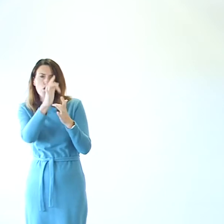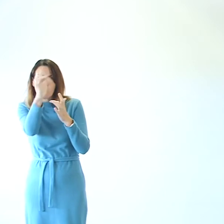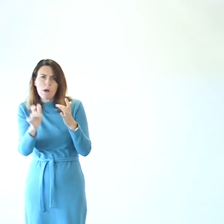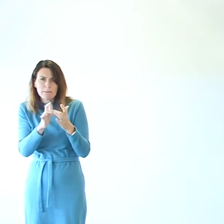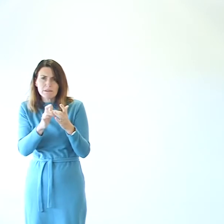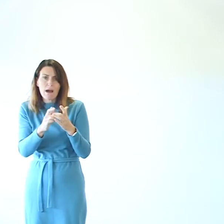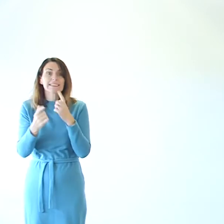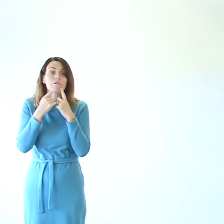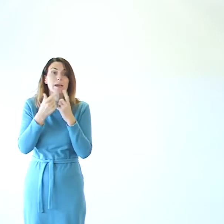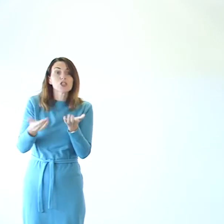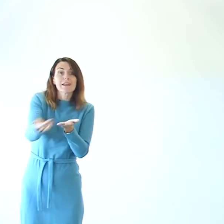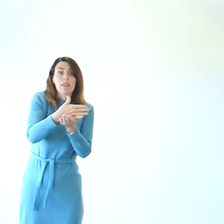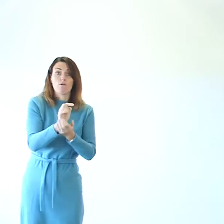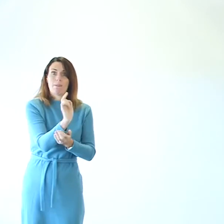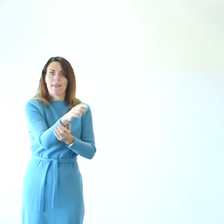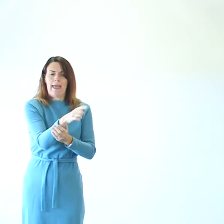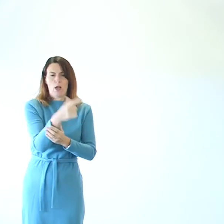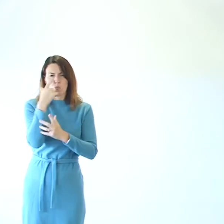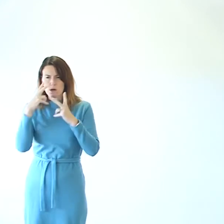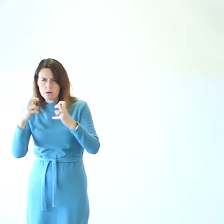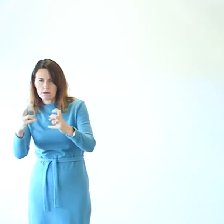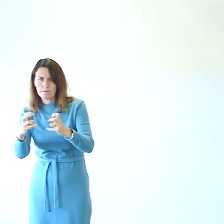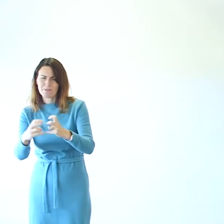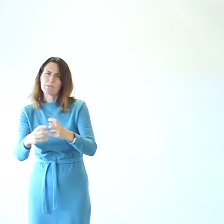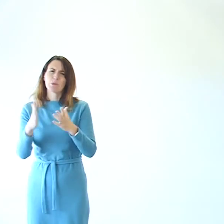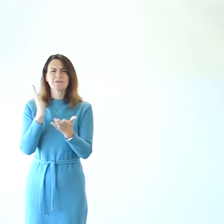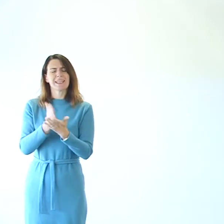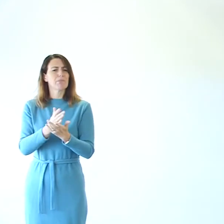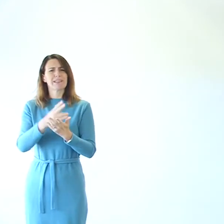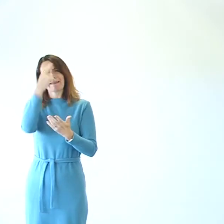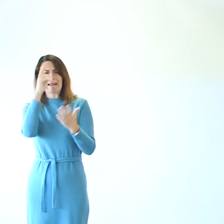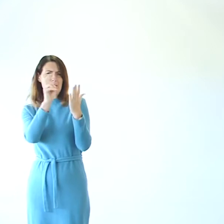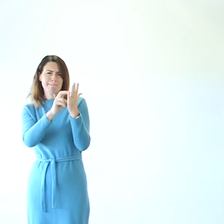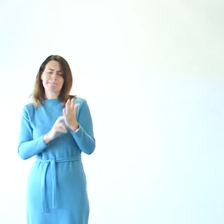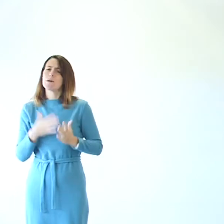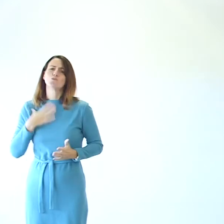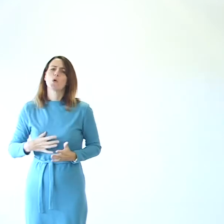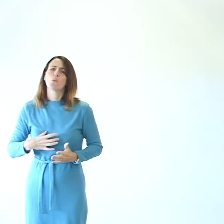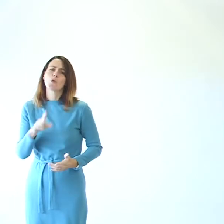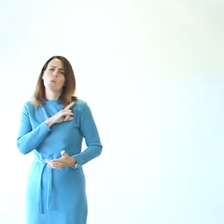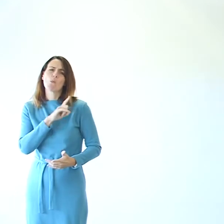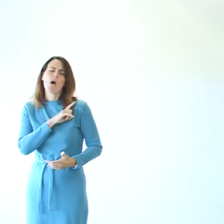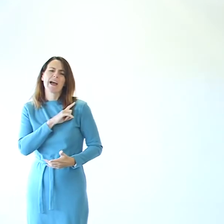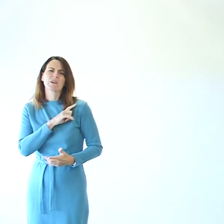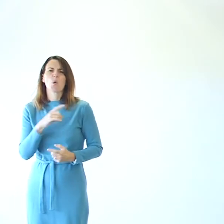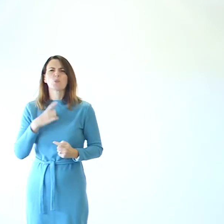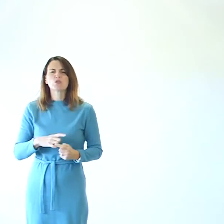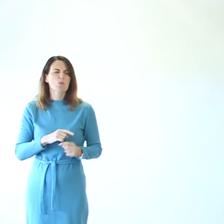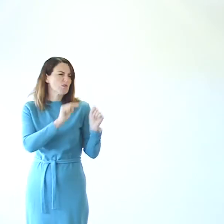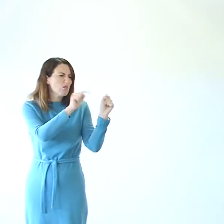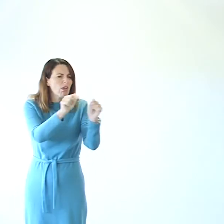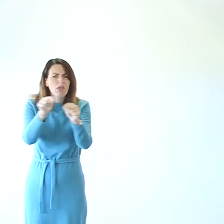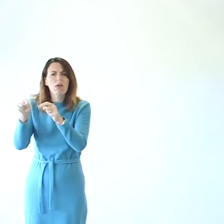gathered the information and we got, but we have purposely not named them because what we don't want to do is to sort of